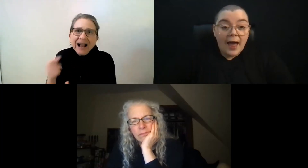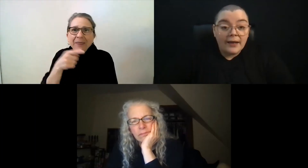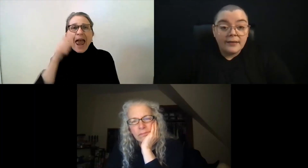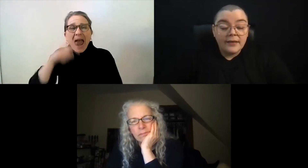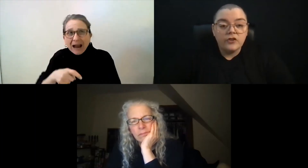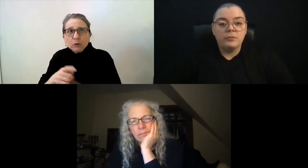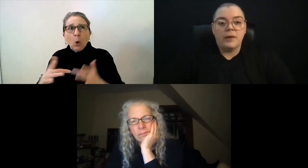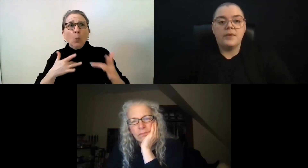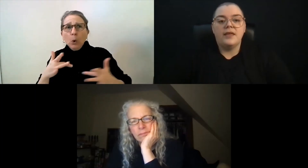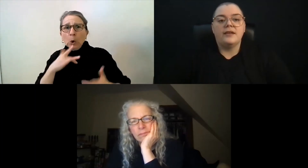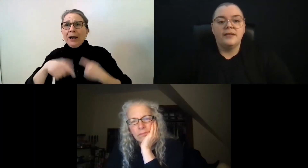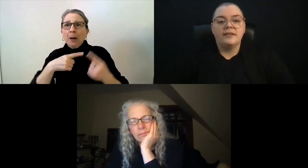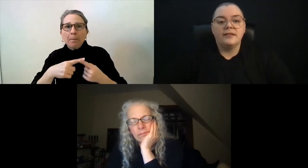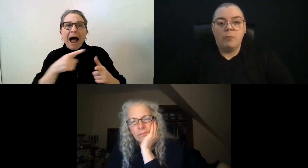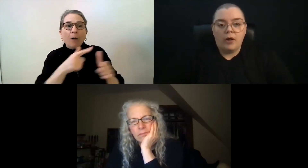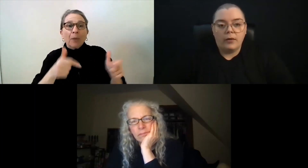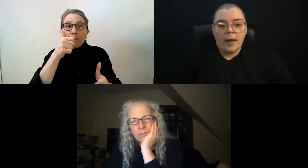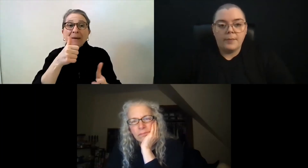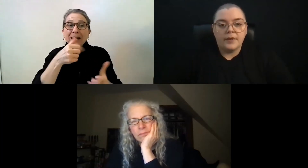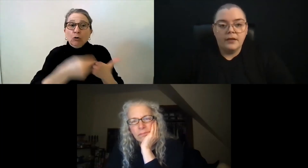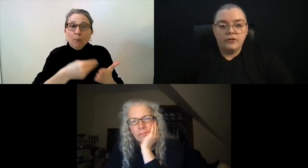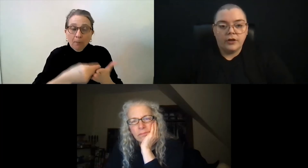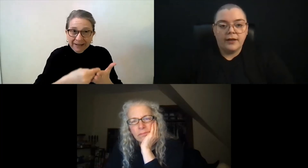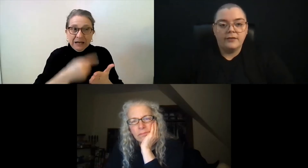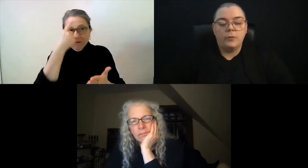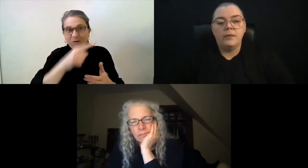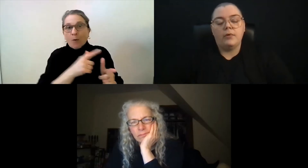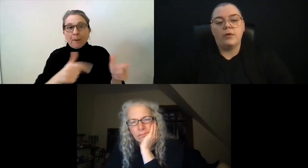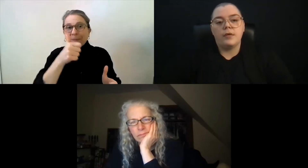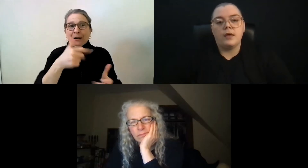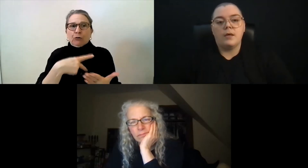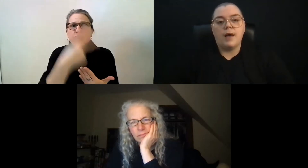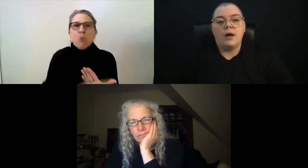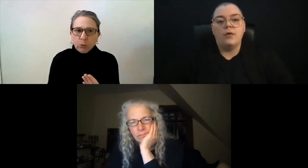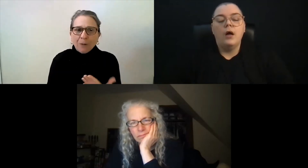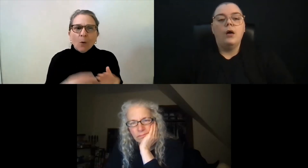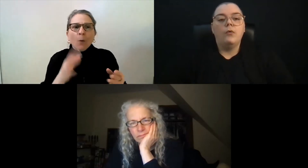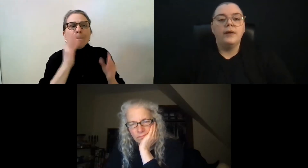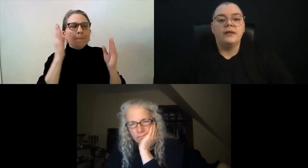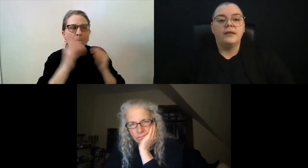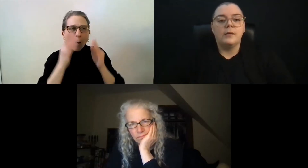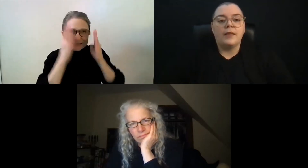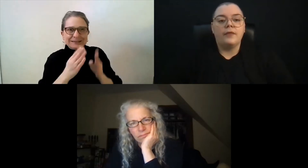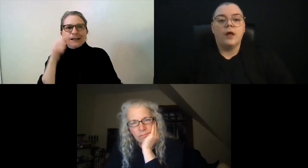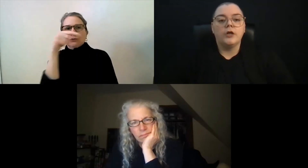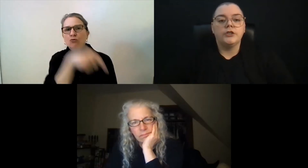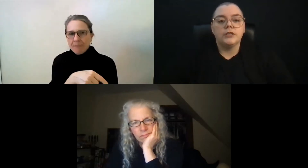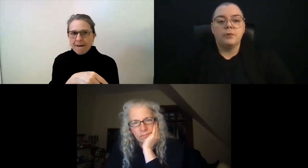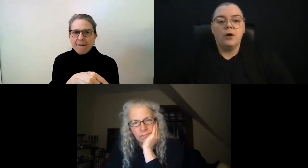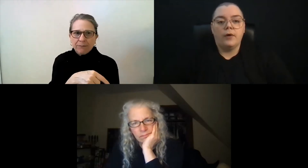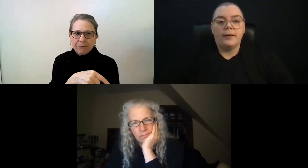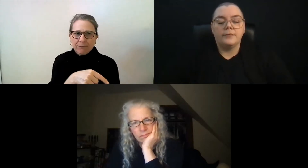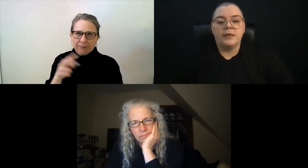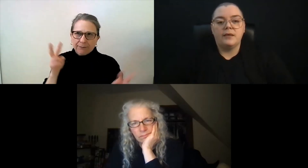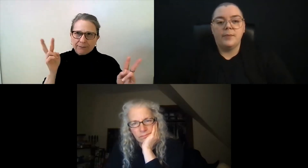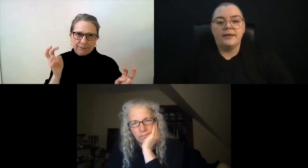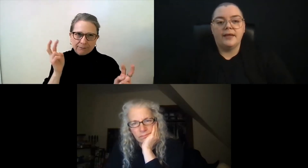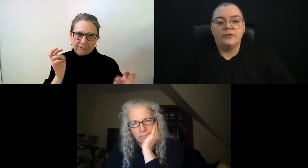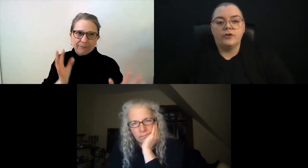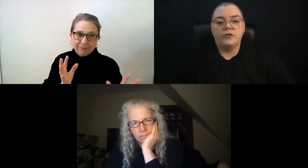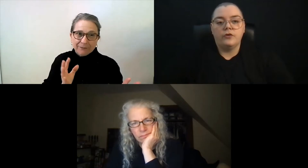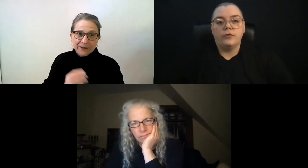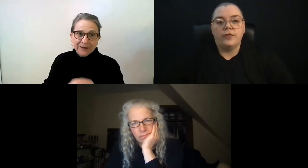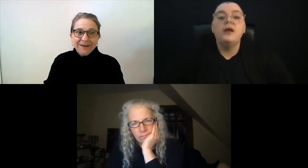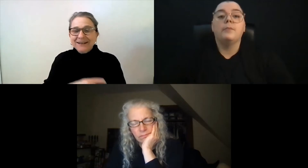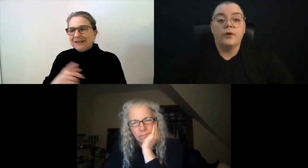neglect, it just might be that it is a smaller population. And so people are thinking about, well, we need to think about the largest programs. We need to pay